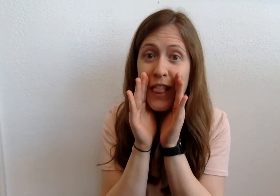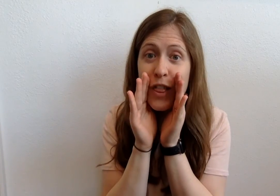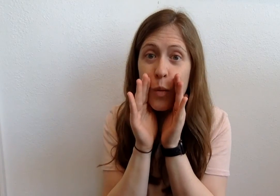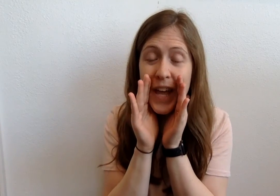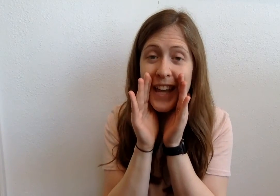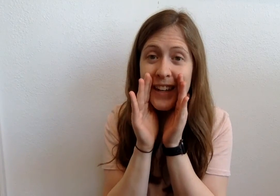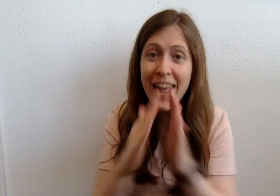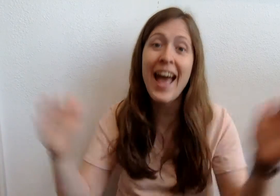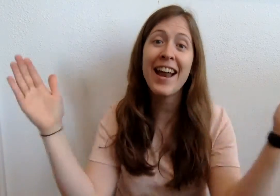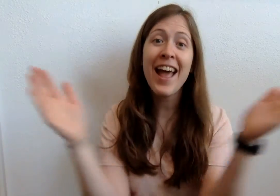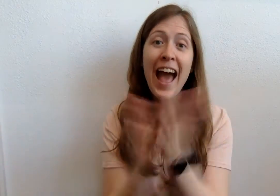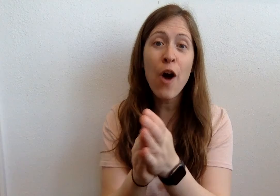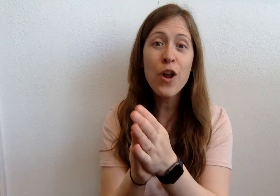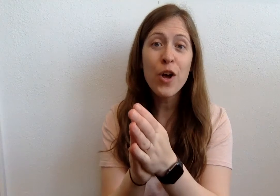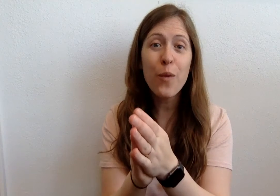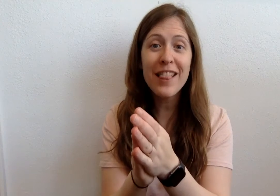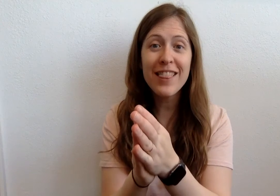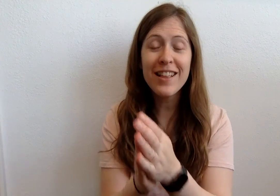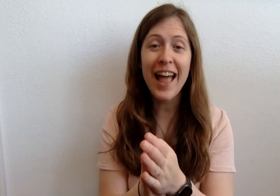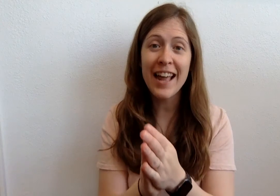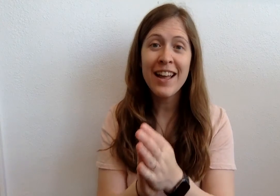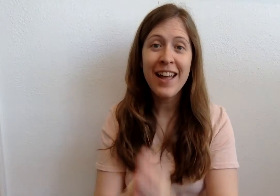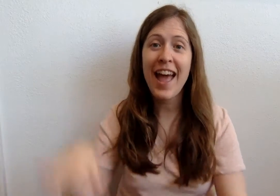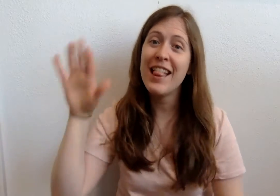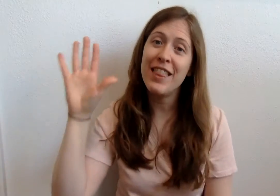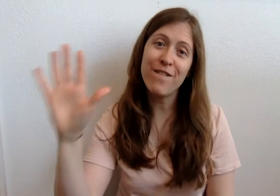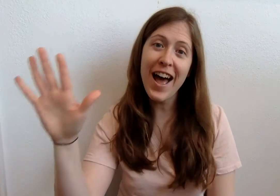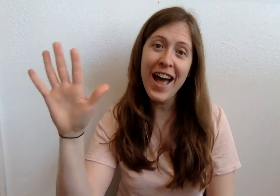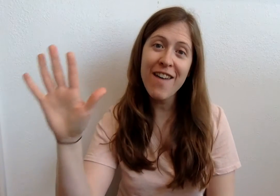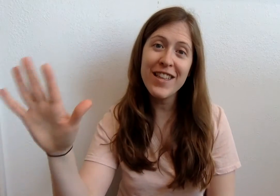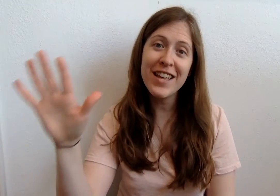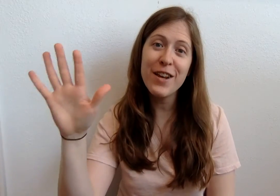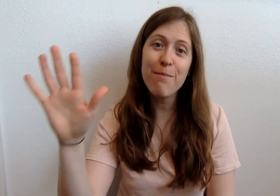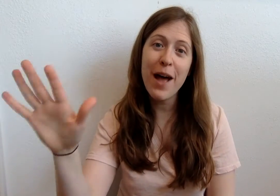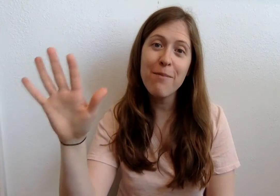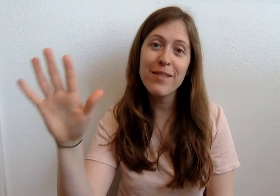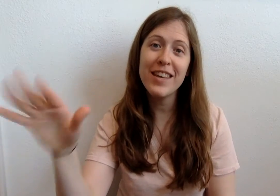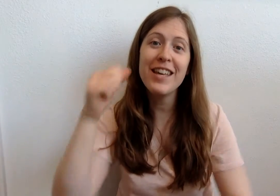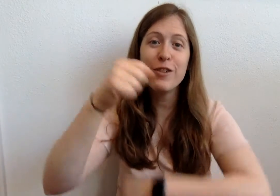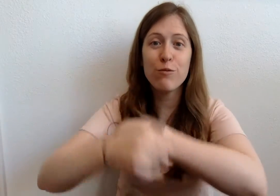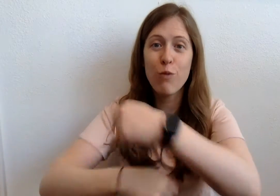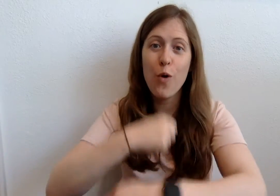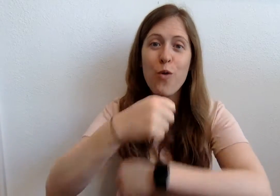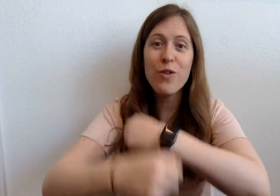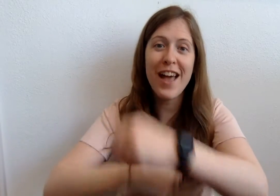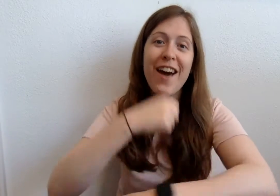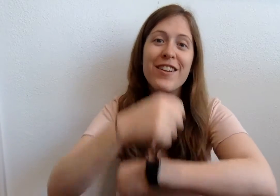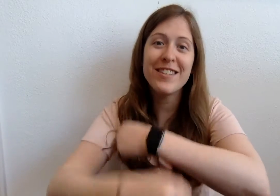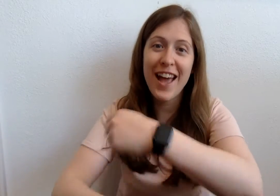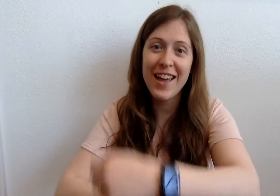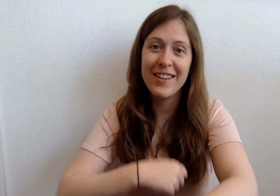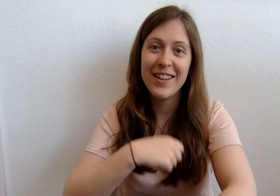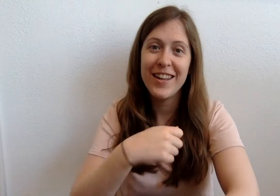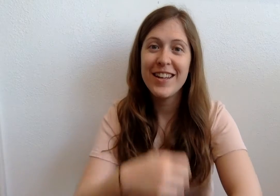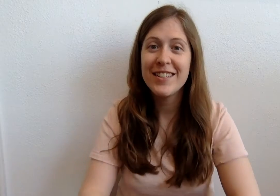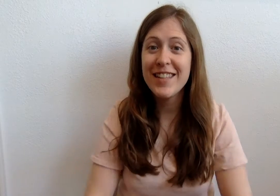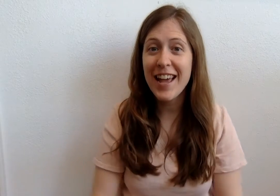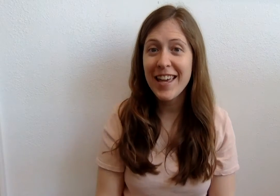the wind, and out went the light, and the five little pumpkins rolled out of sight. Second